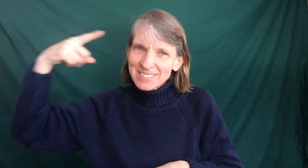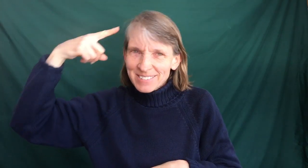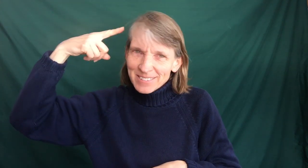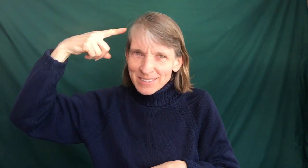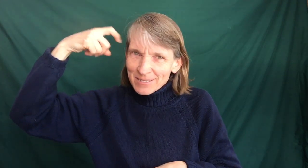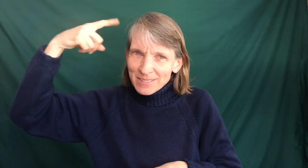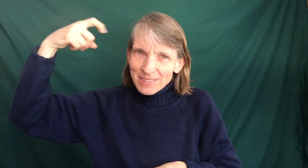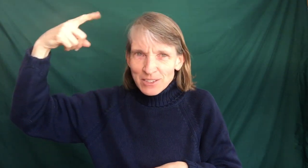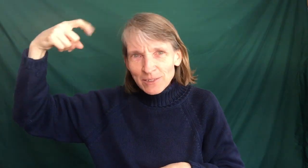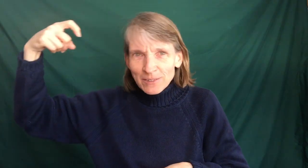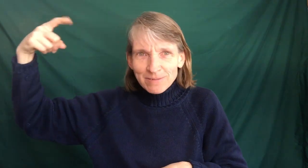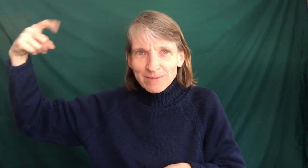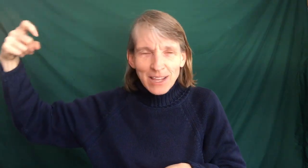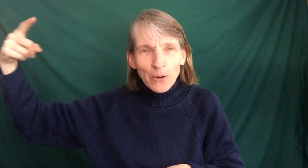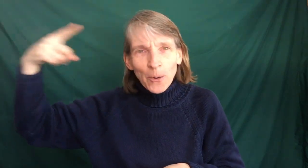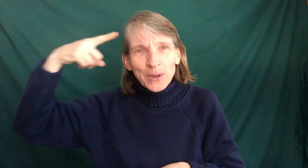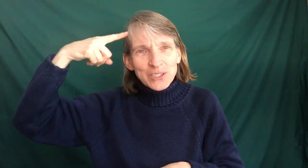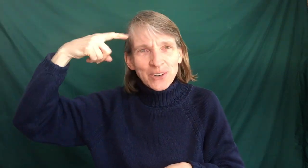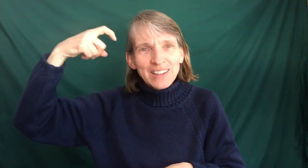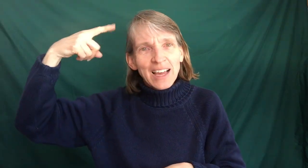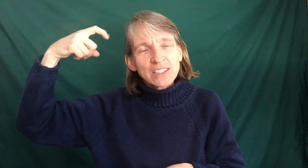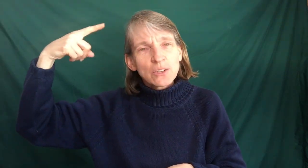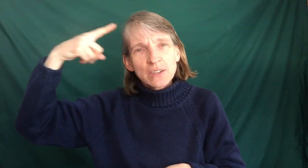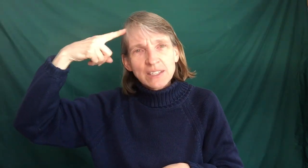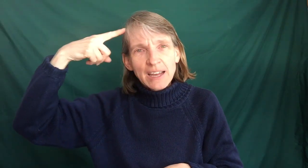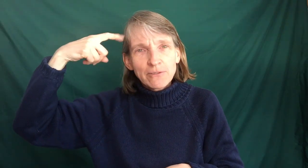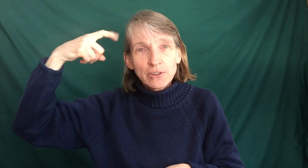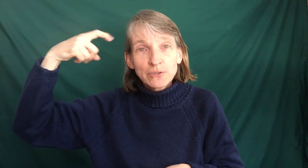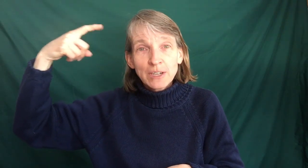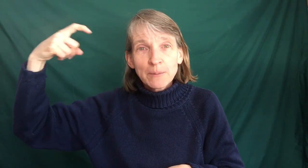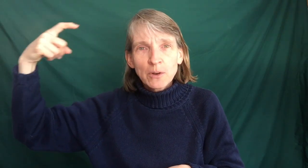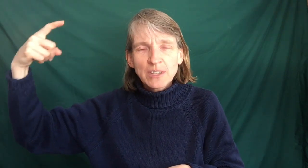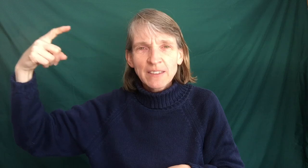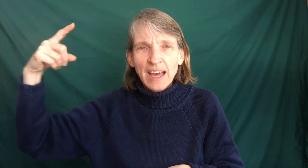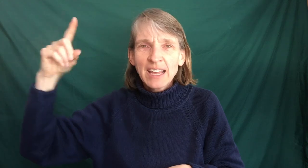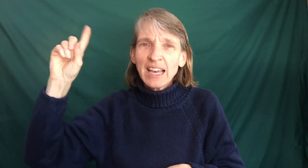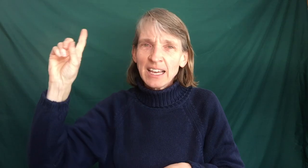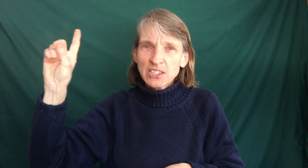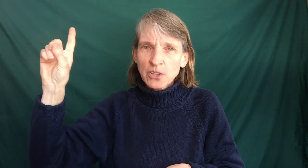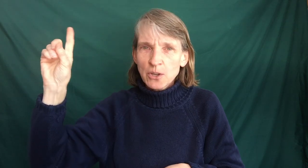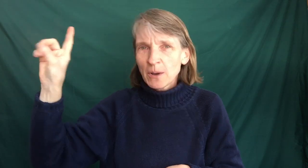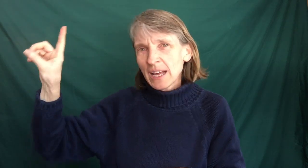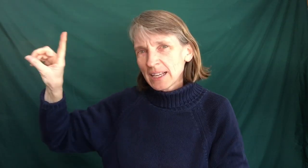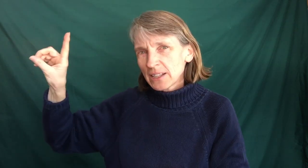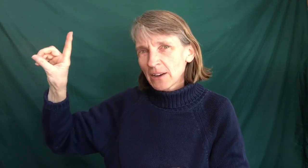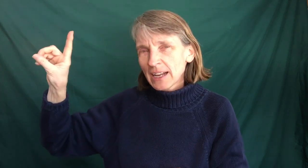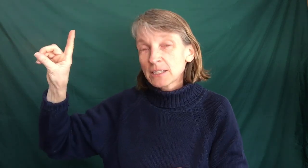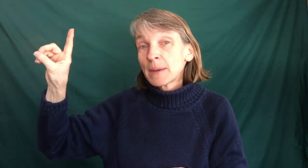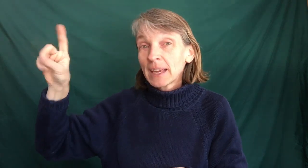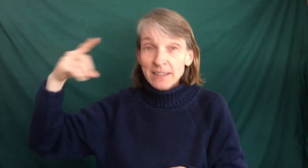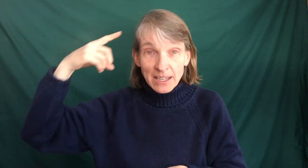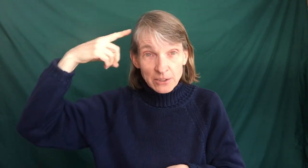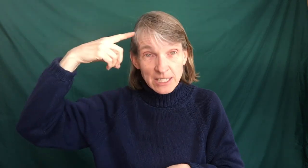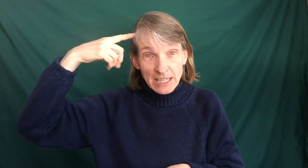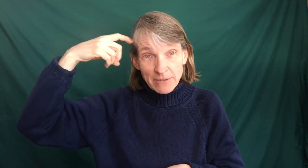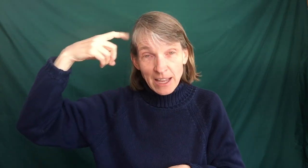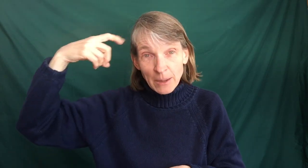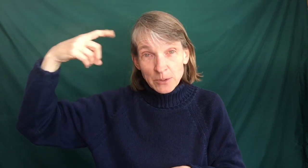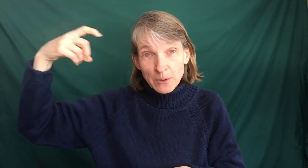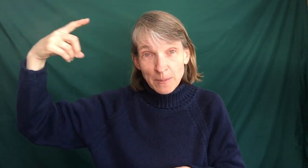they don't go in a straight line. So the sign for a dream goes like that. It's also your hand is making a letter D if that helps you